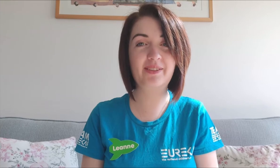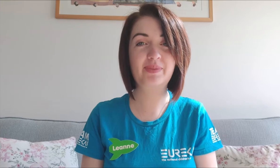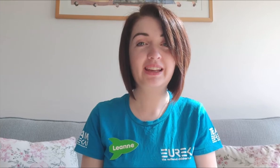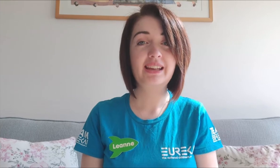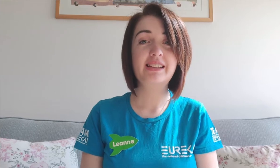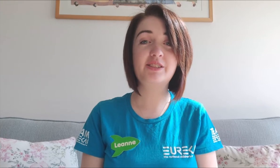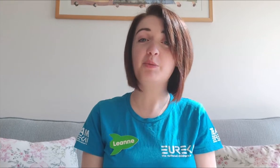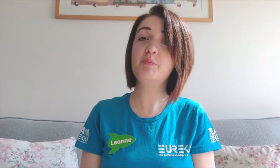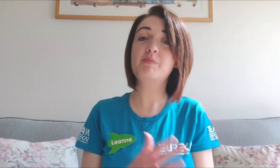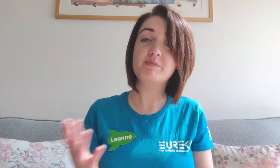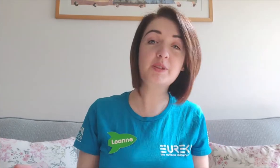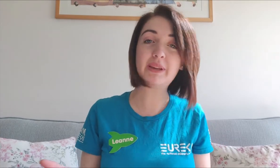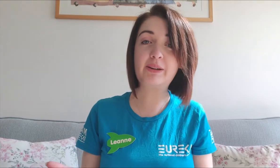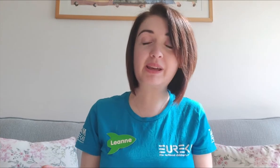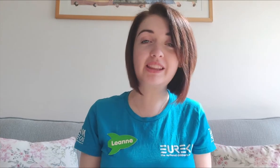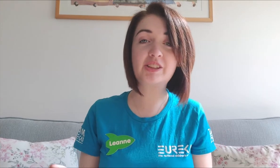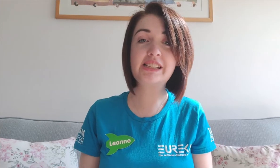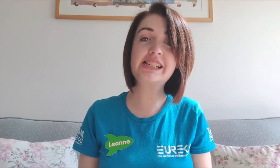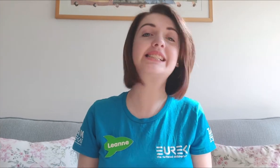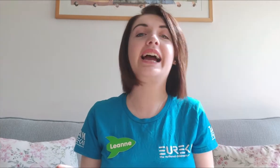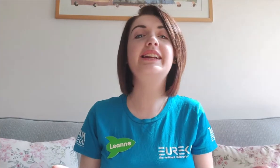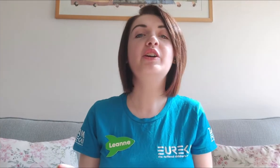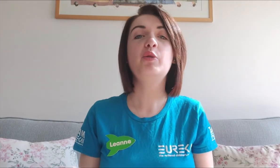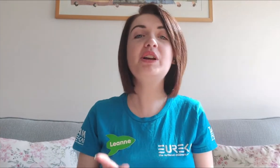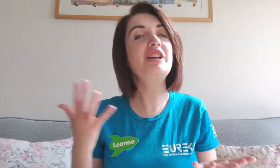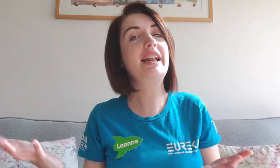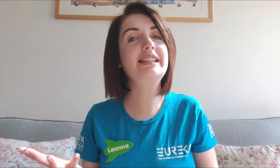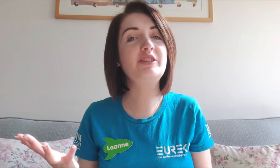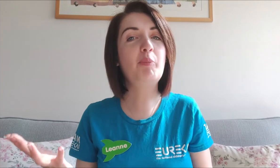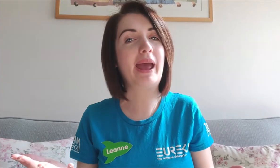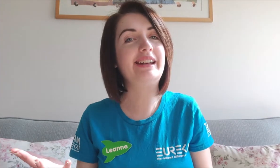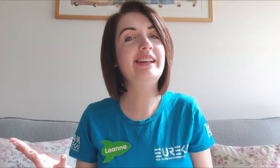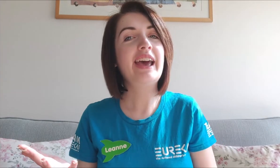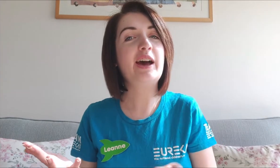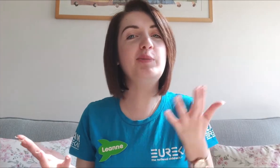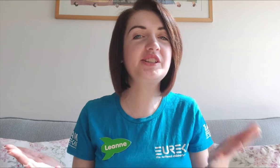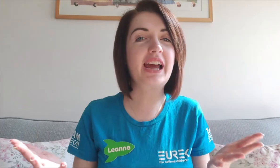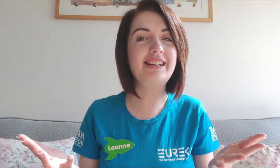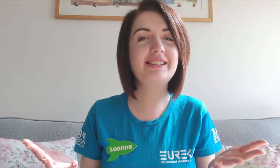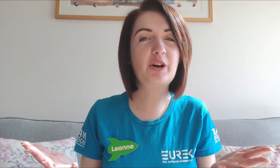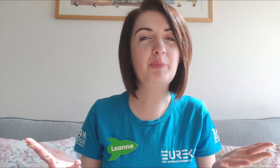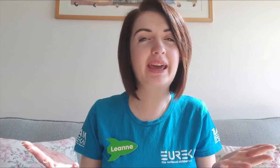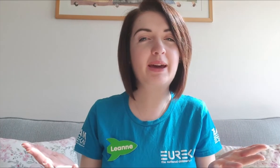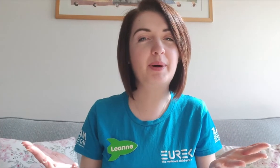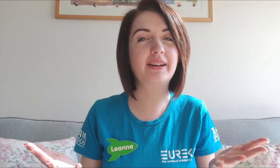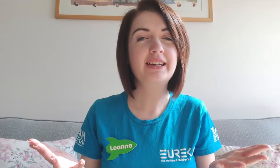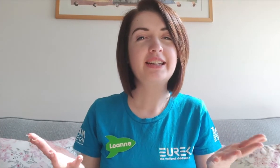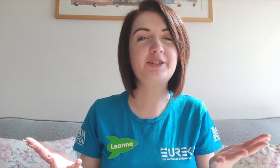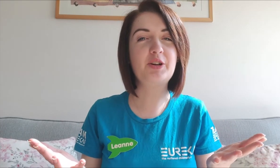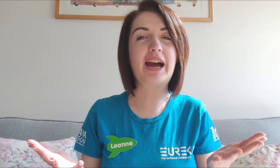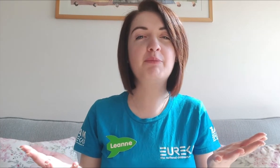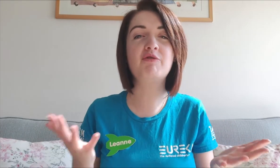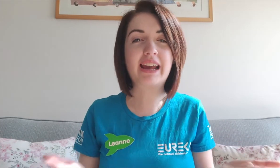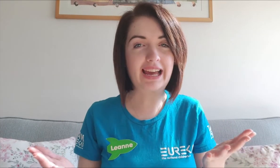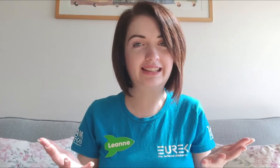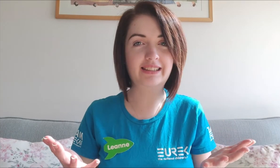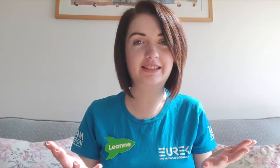So to begin with, you need to decide which hand is your pen and which hand is your paper. So I'm right handed,